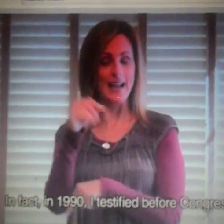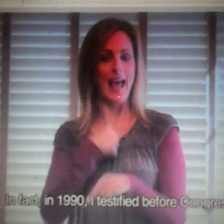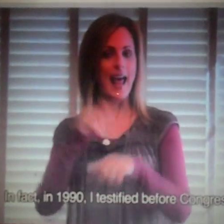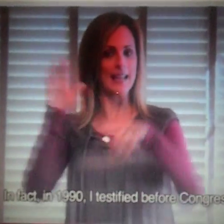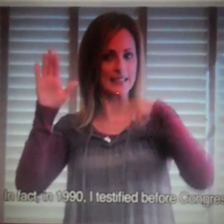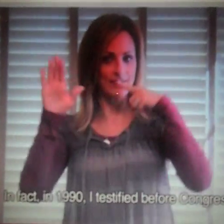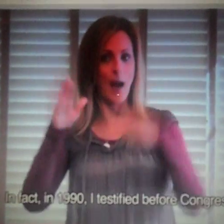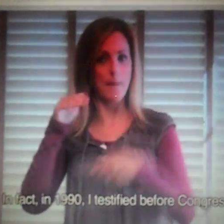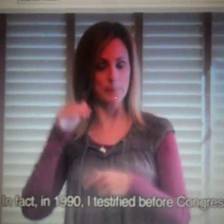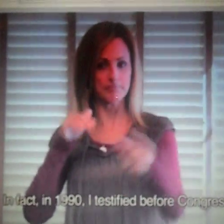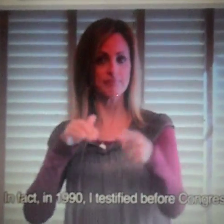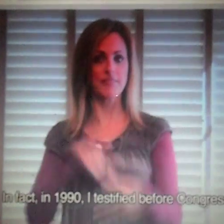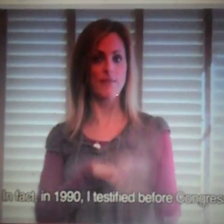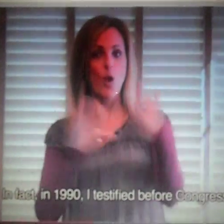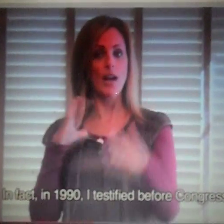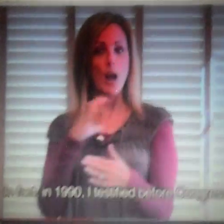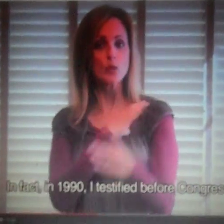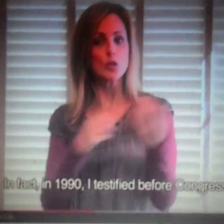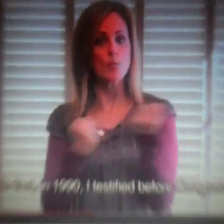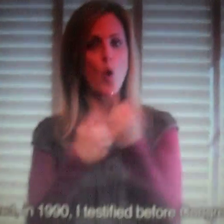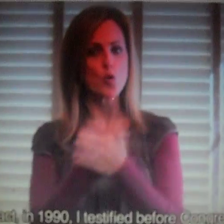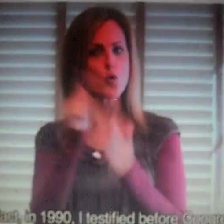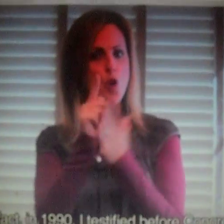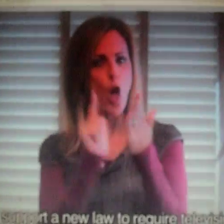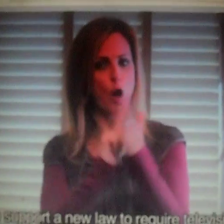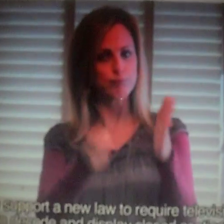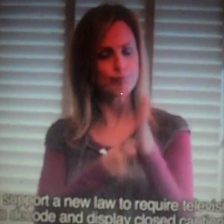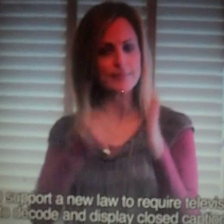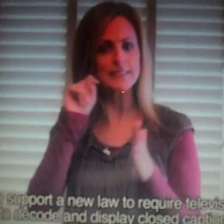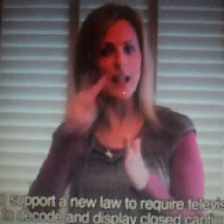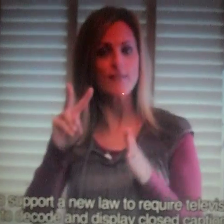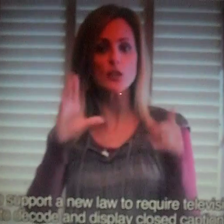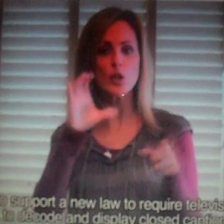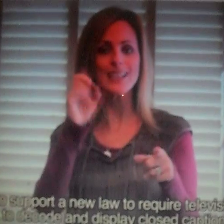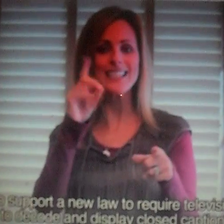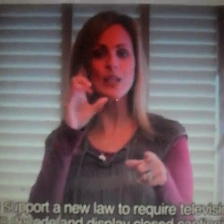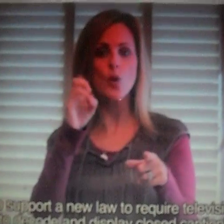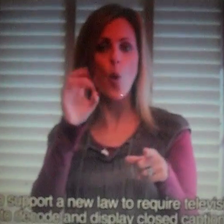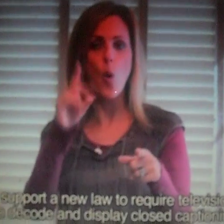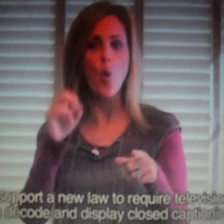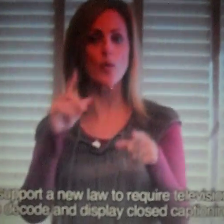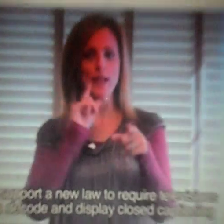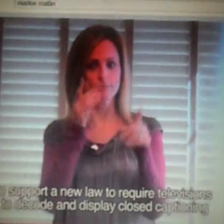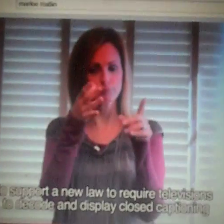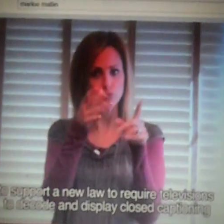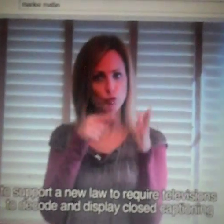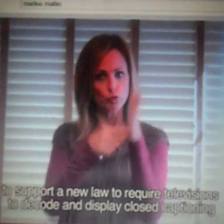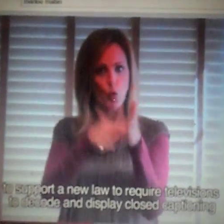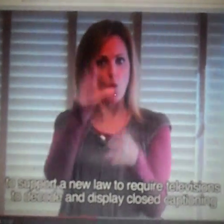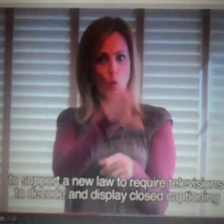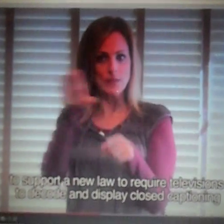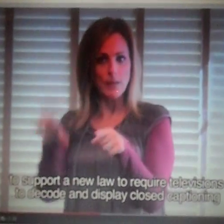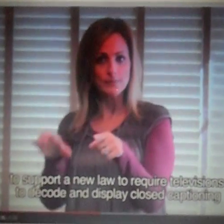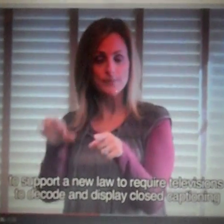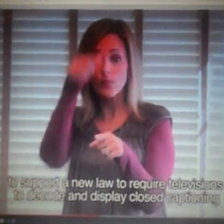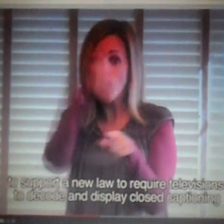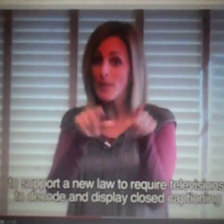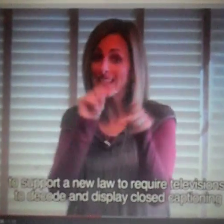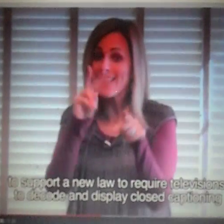fact in 1990. I testified before Congress to support a new law to require television to code and display closed captioning